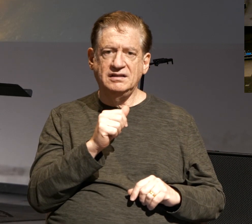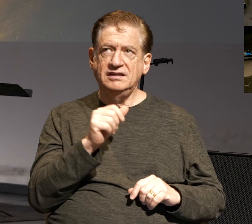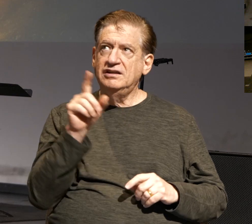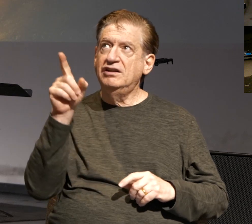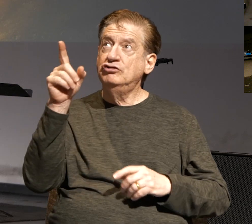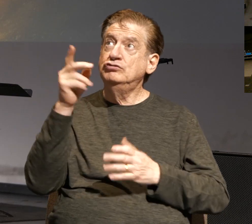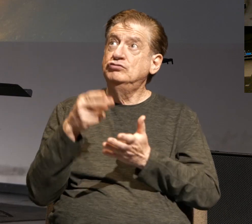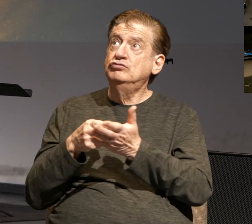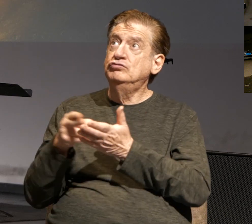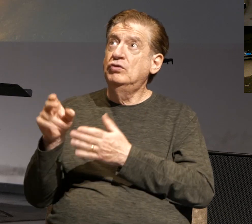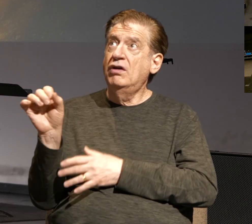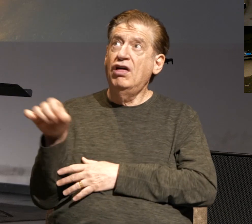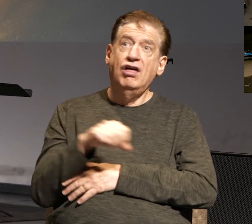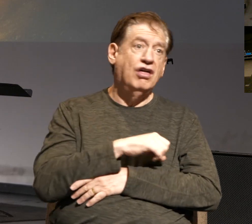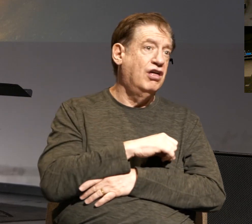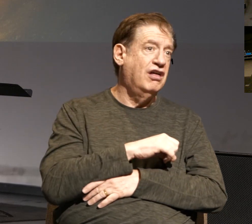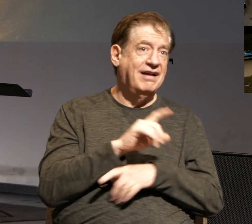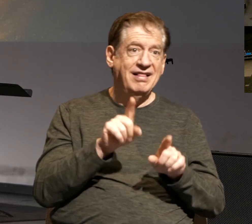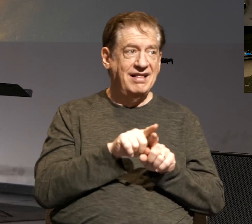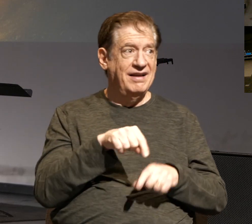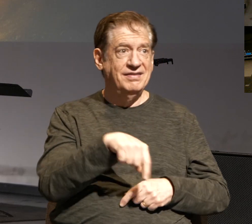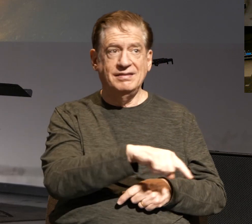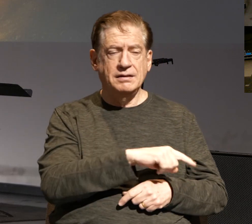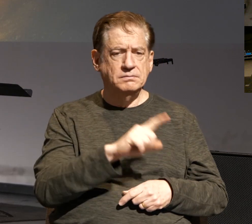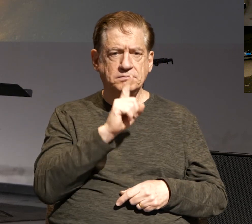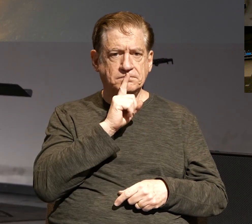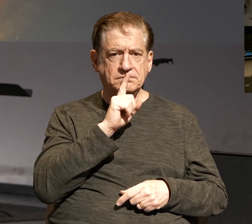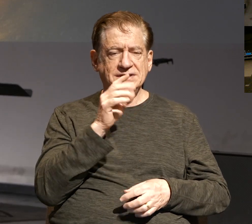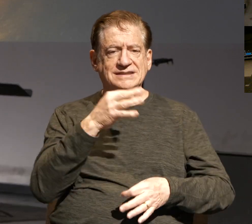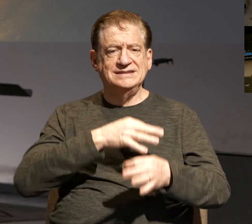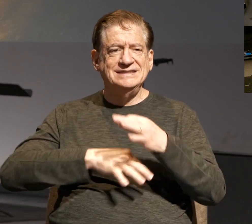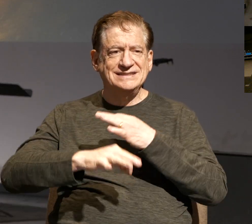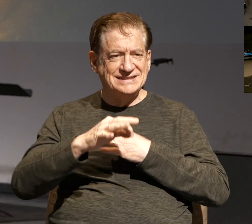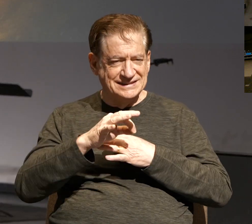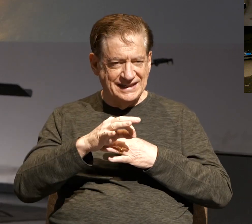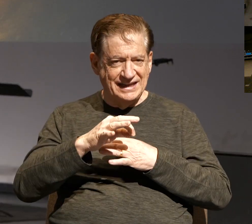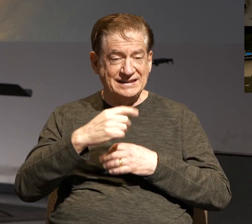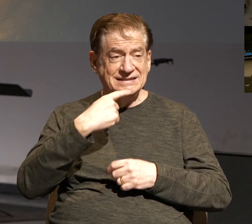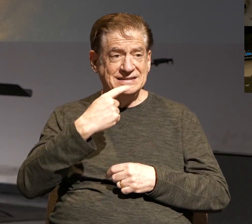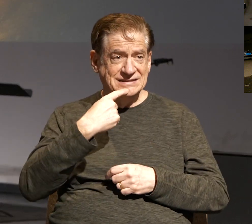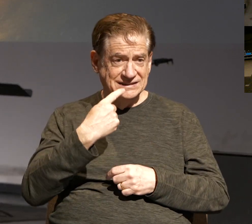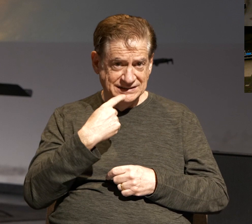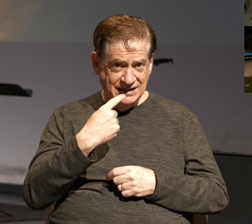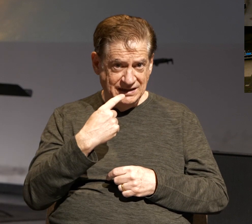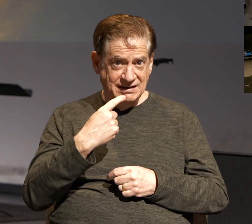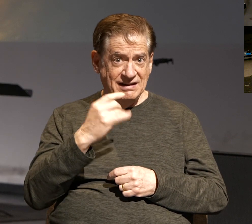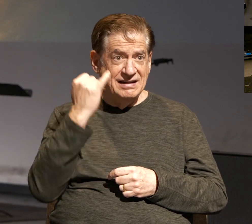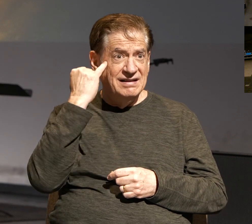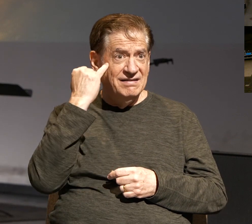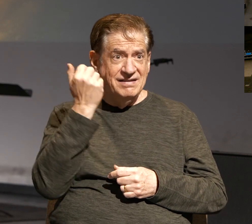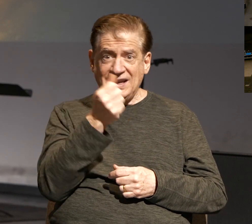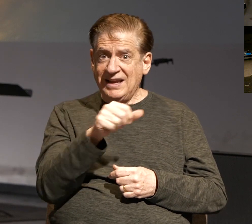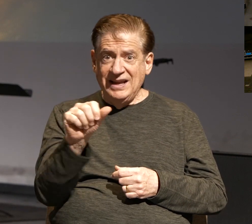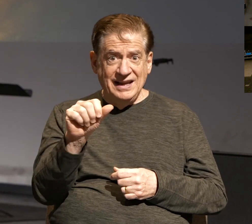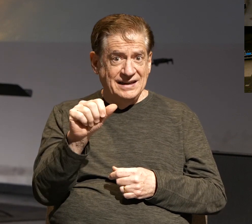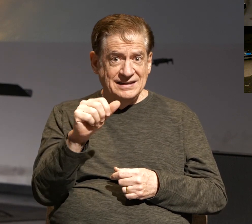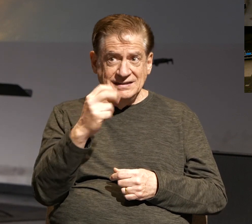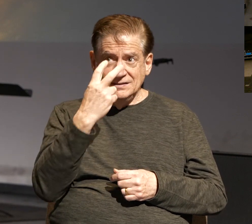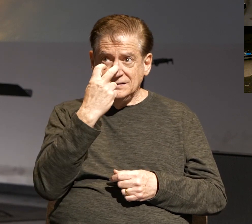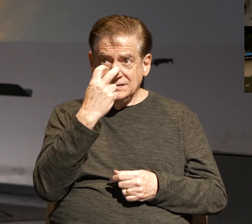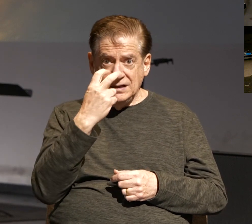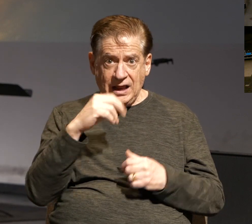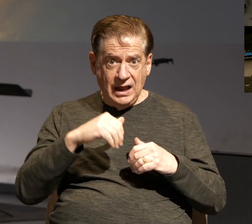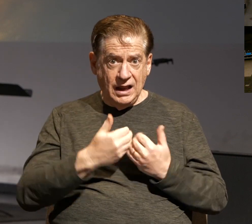as they have. Instead, do this. He goes on to say that if there is any doubt on how to act,